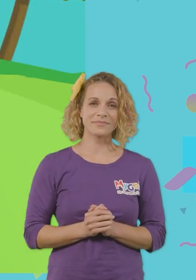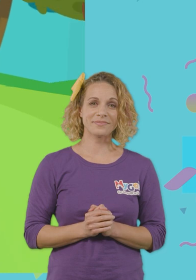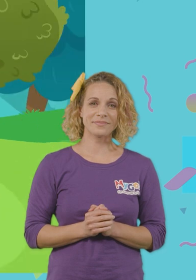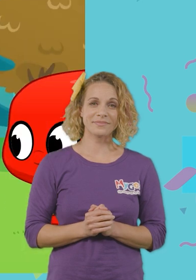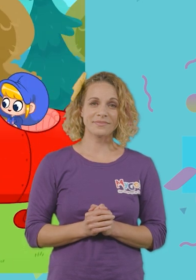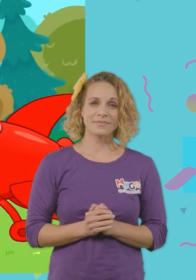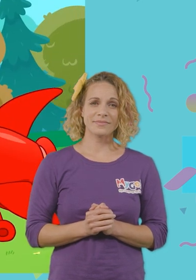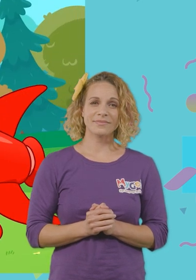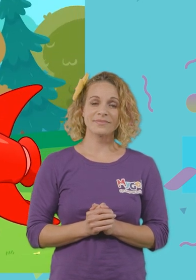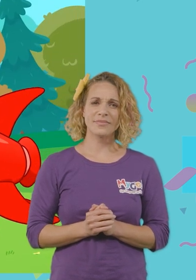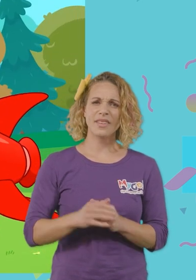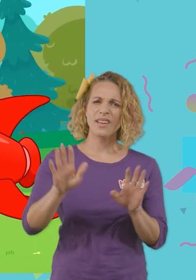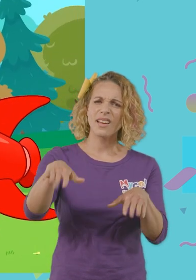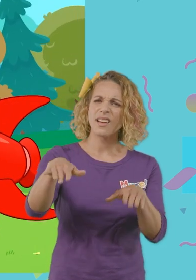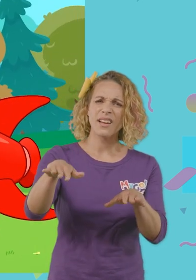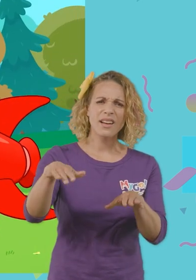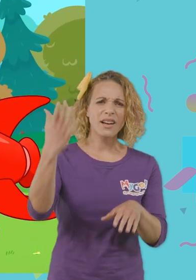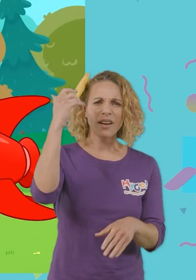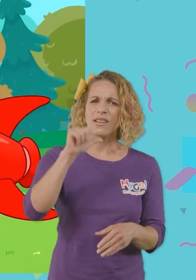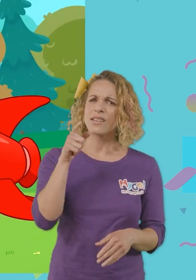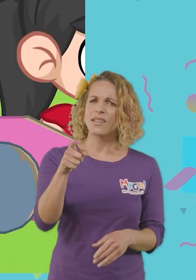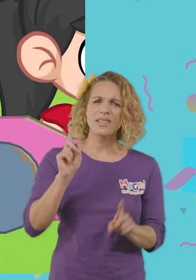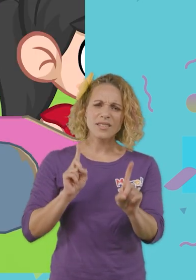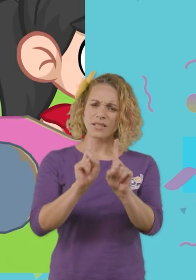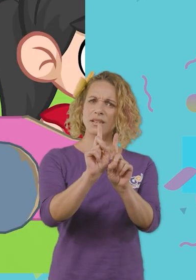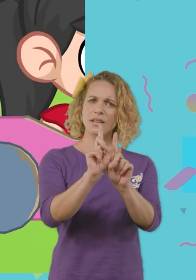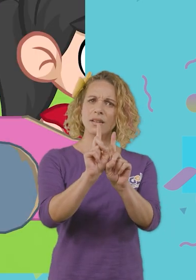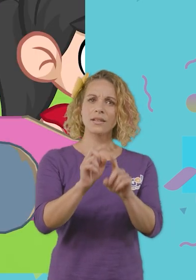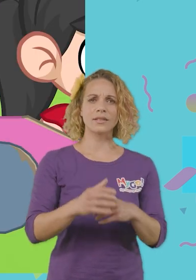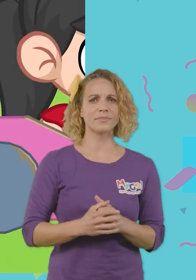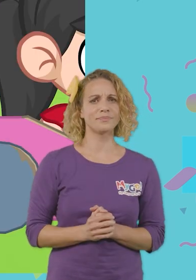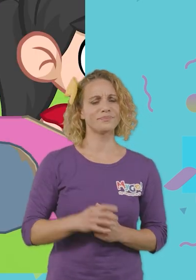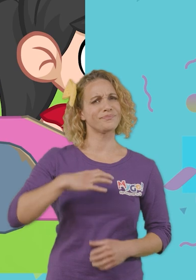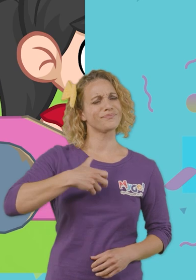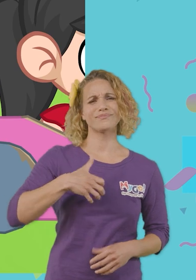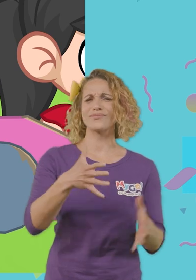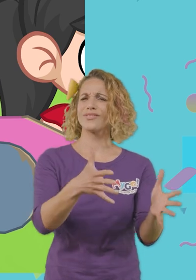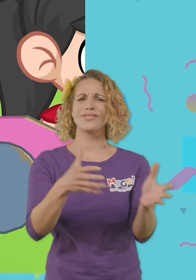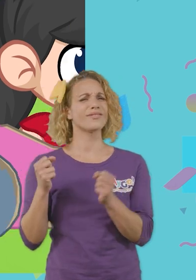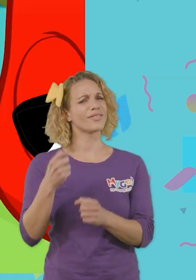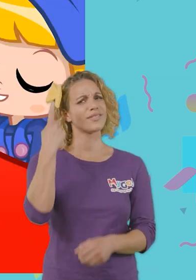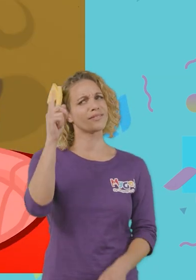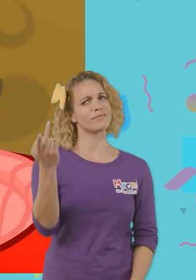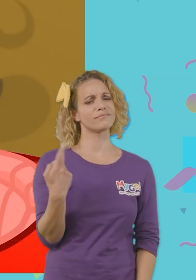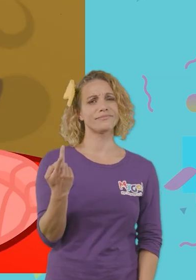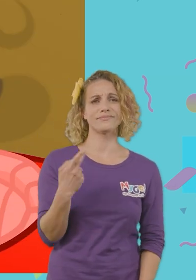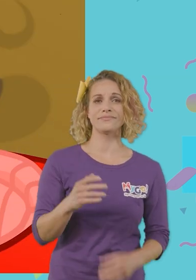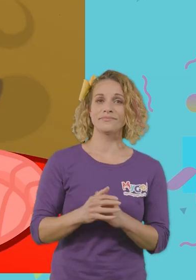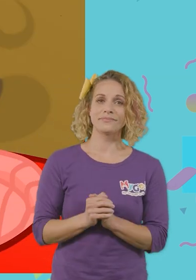Hey, guys! Why didn't you keep up? Morphle is way too fast for us! Hmm... You know